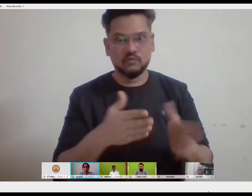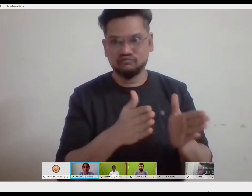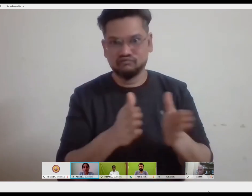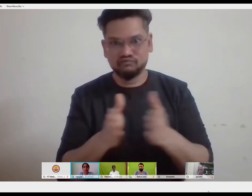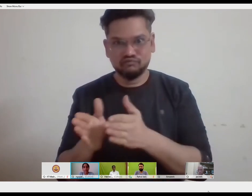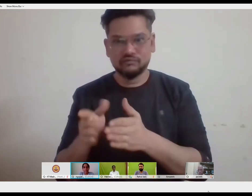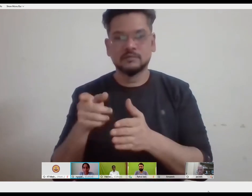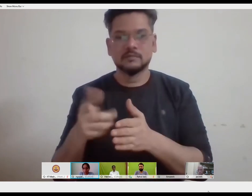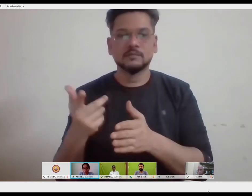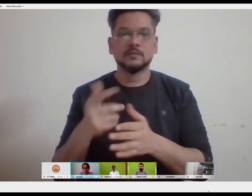or accepting